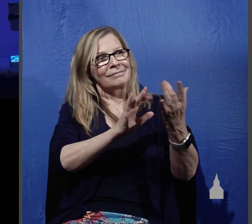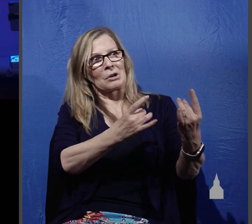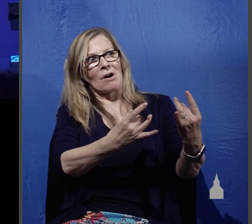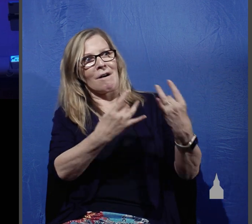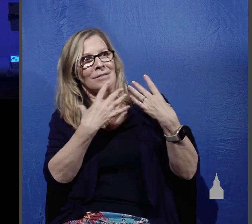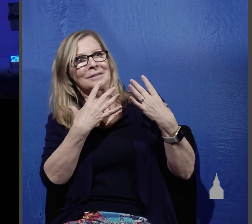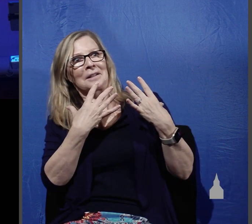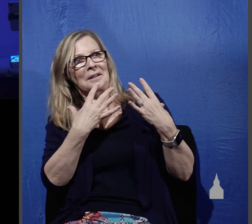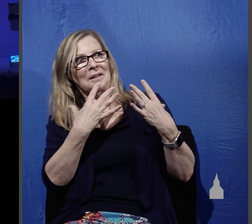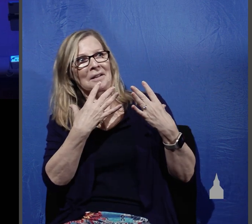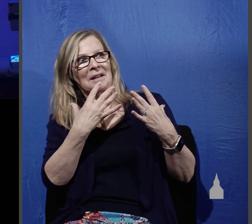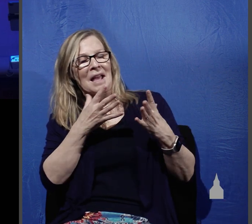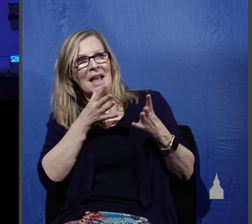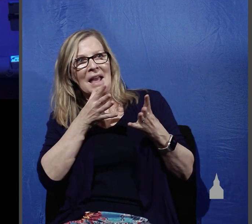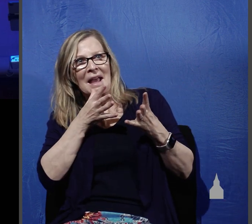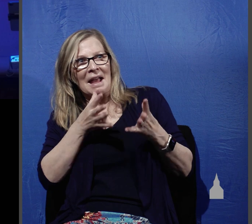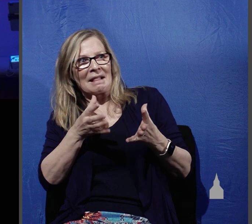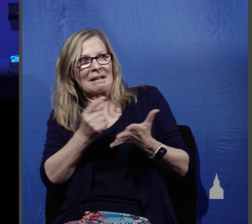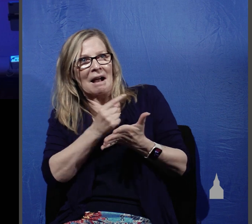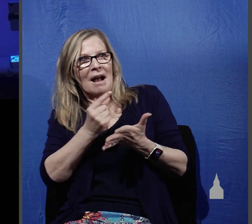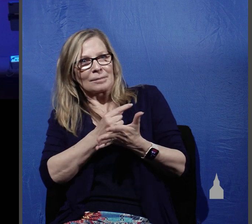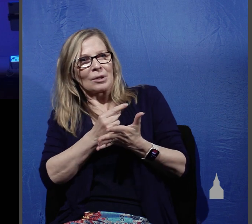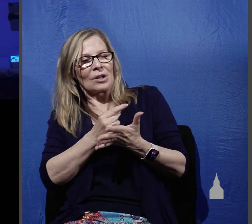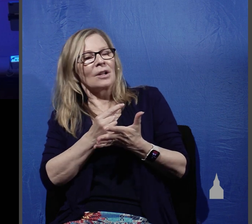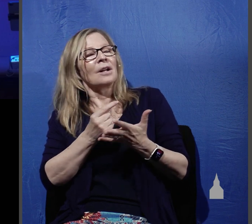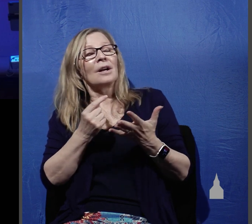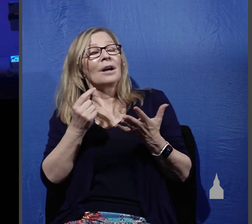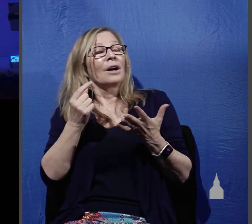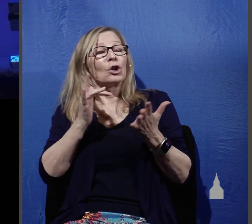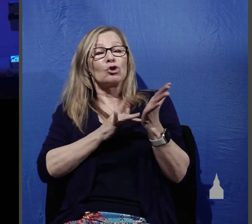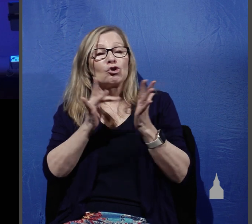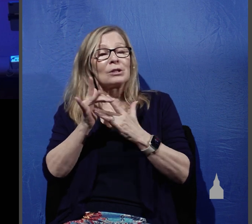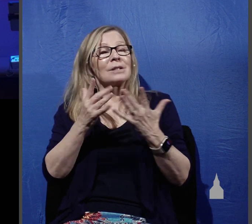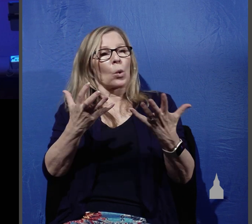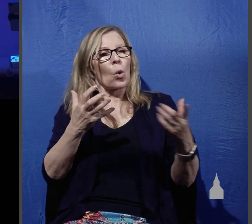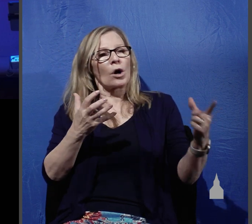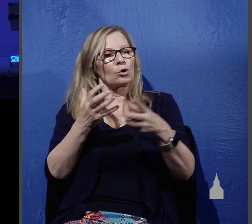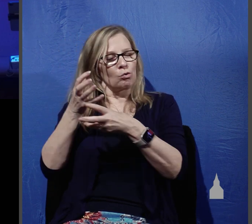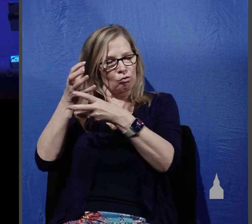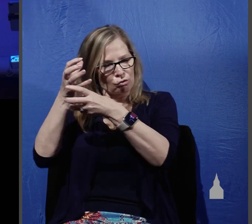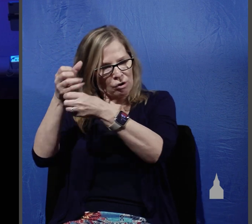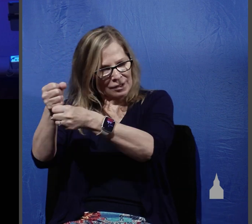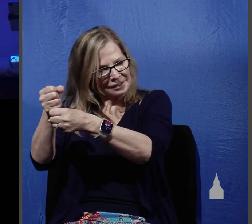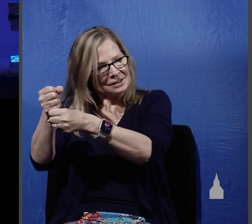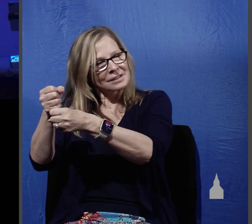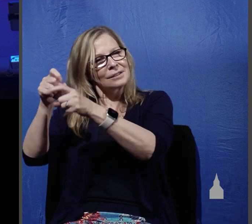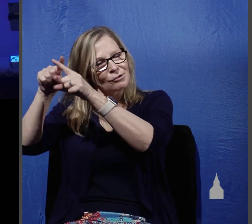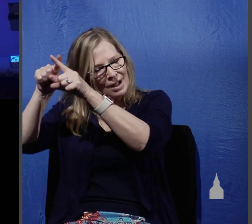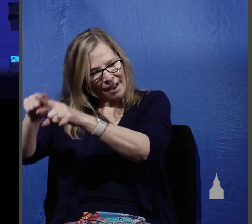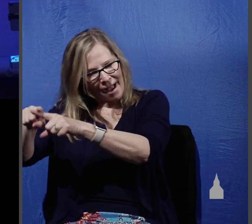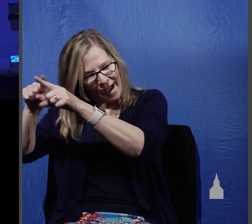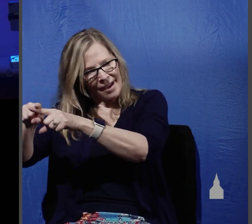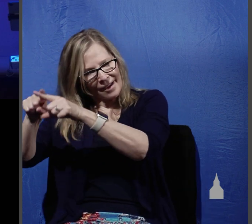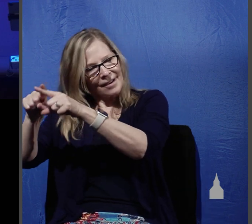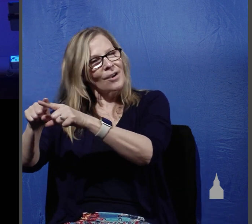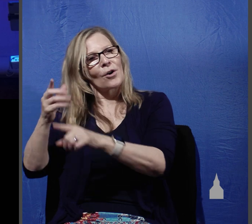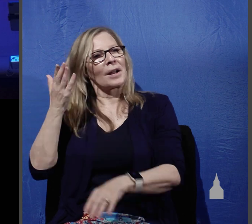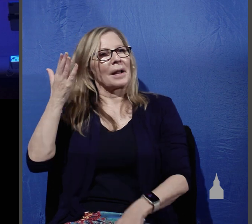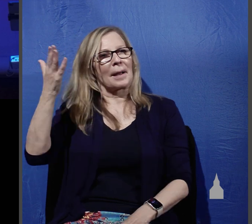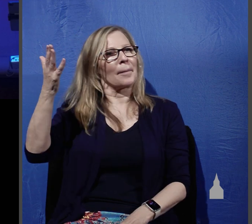to the gospel and he wants you to trust him he wants you to rely upon him he wants you to depend upon him to give